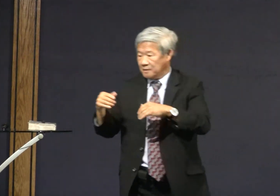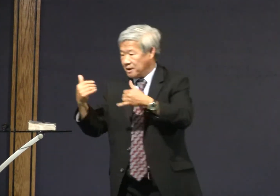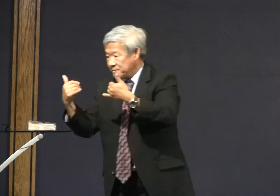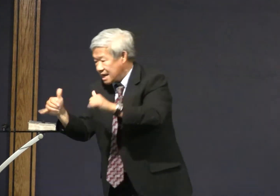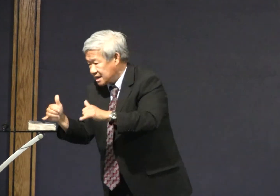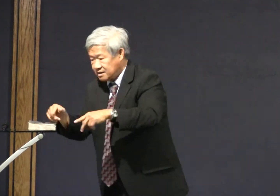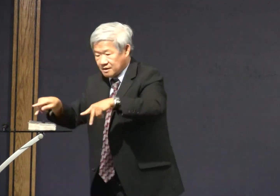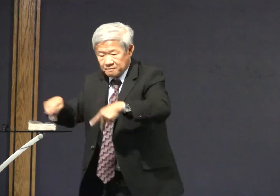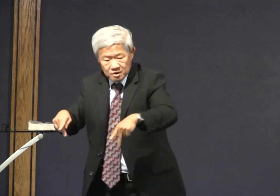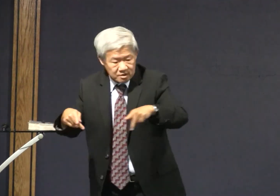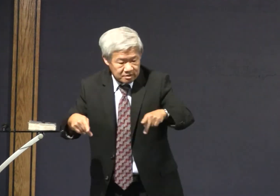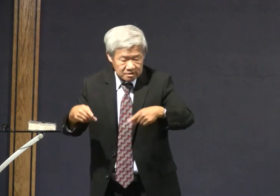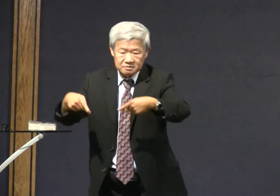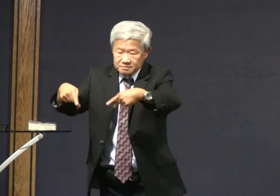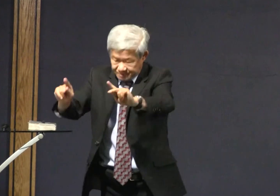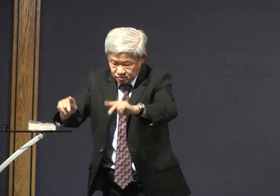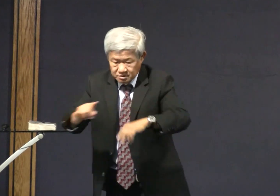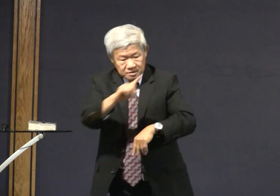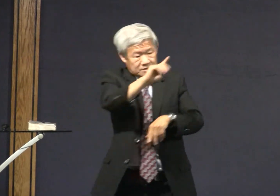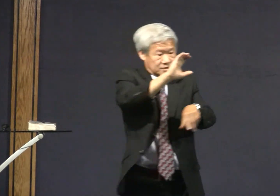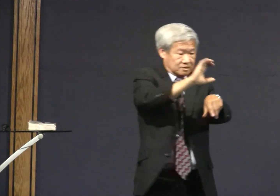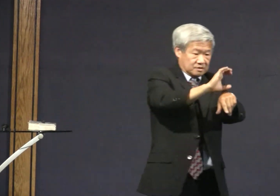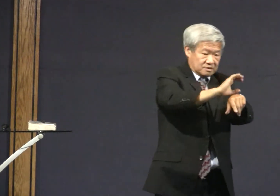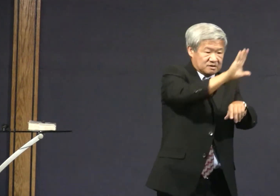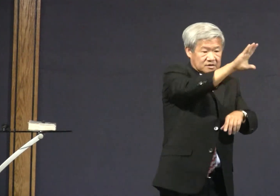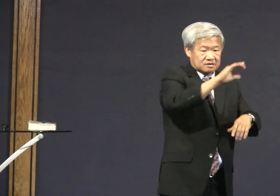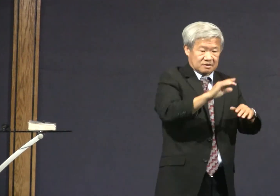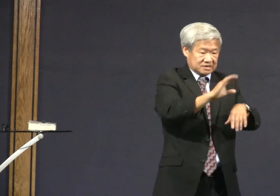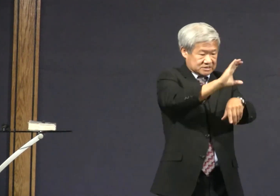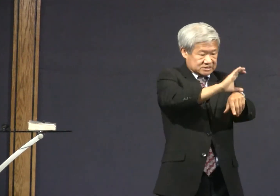And so, people were not permitted to celebrate Christmas. You could have parties.